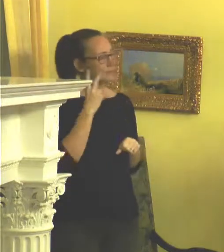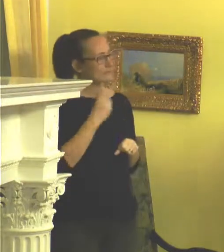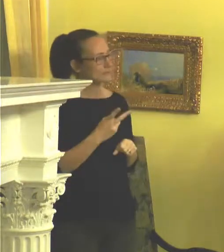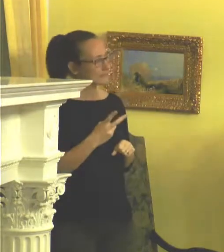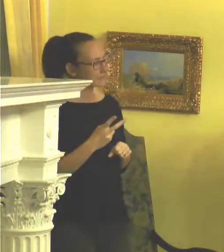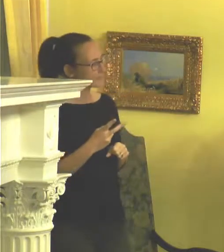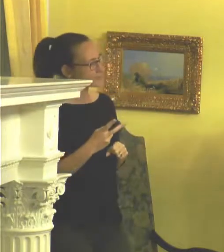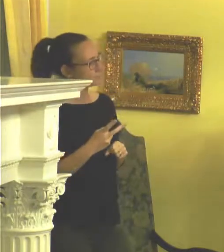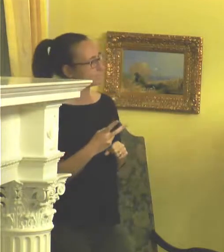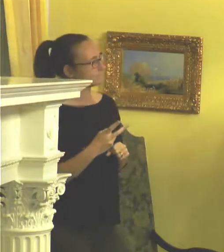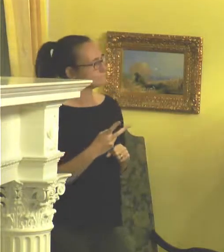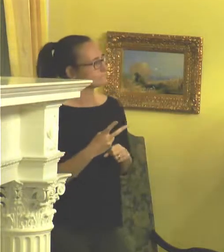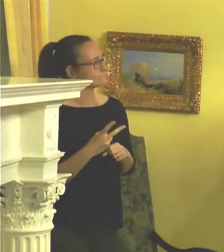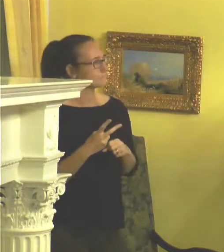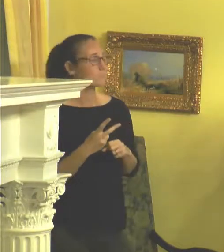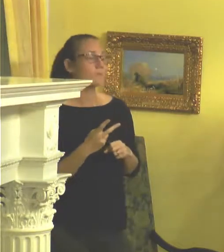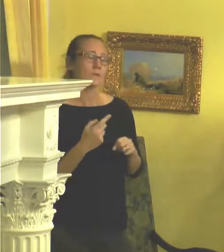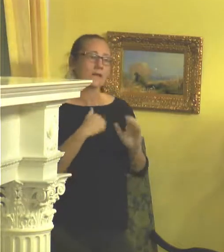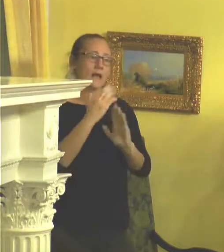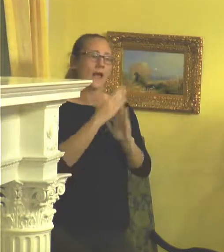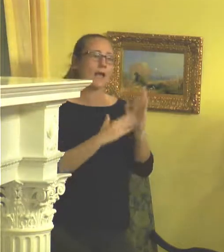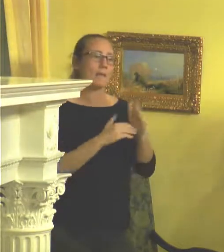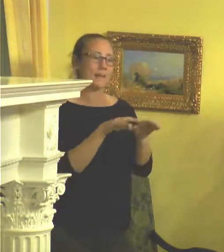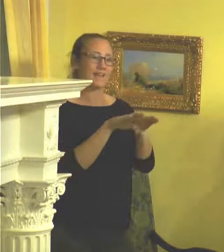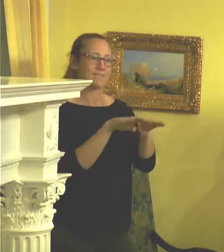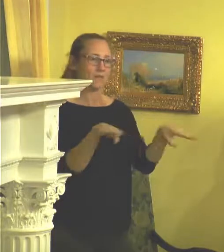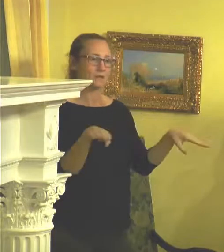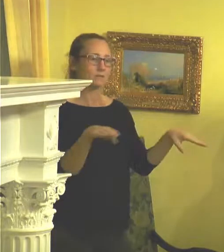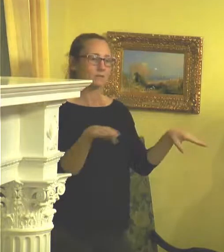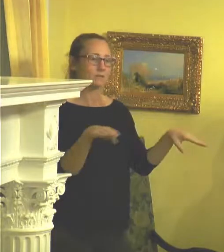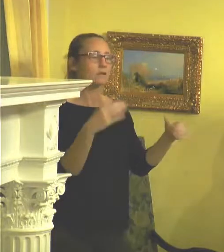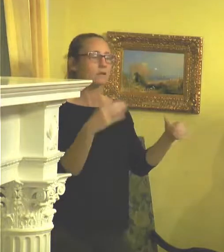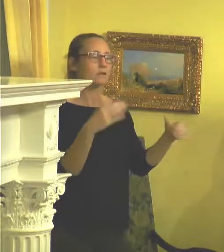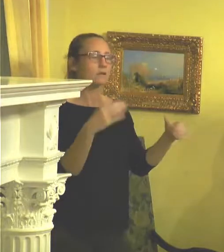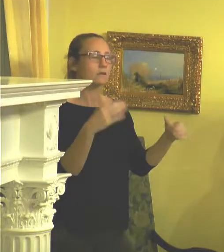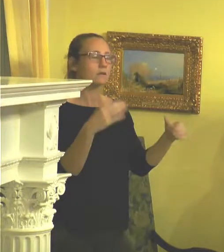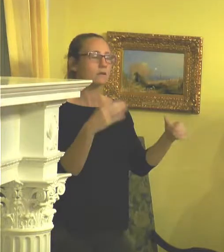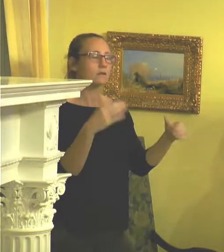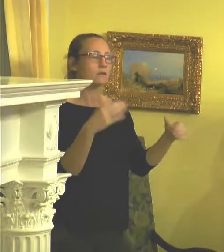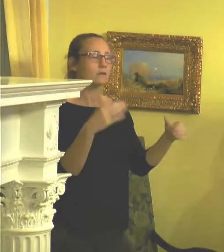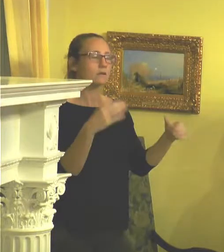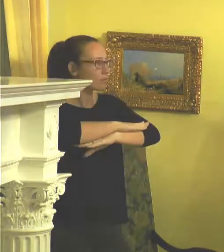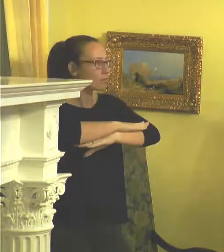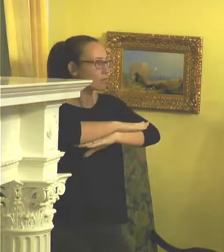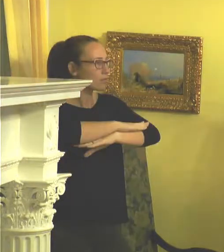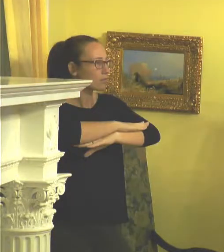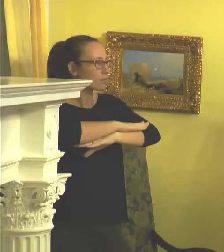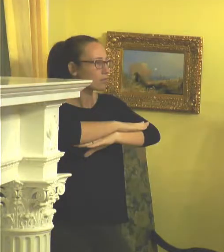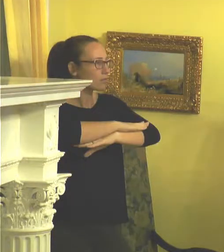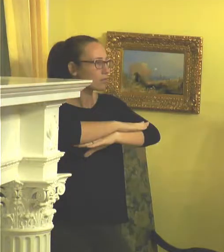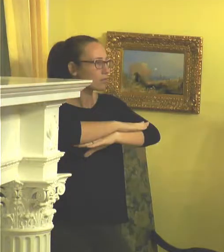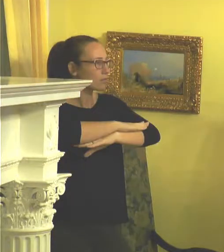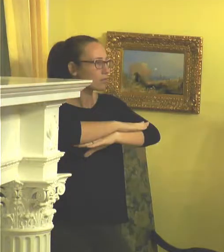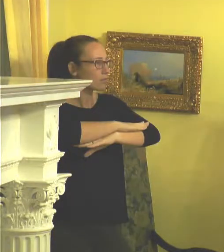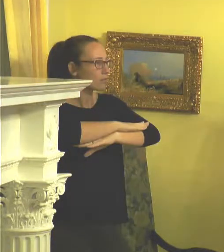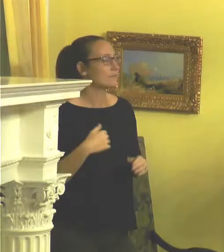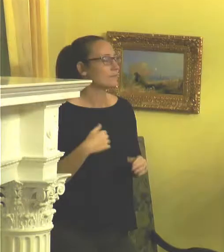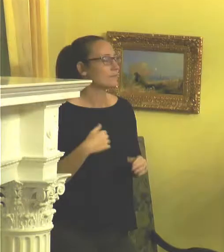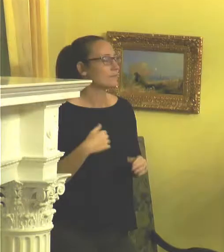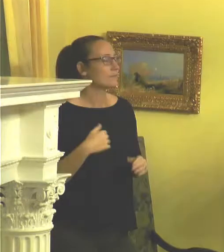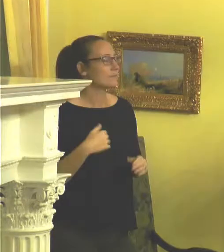I paint flat. So everything sits on a table. And I sort of like paint in puddles.